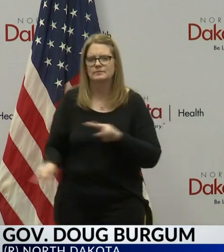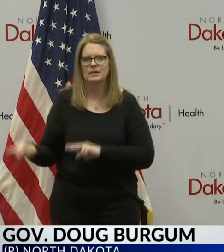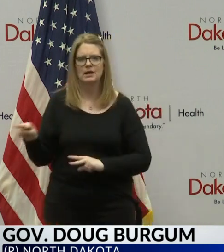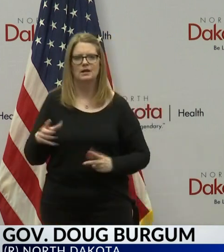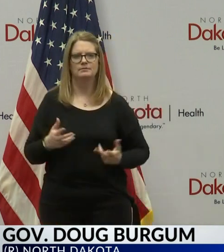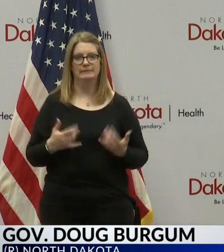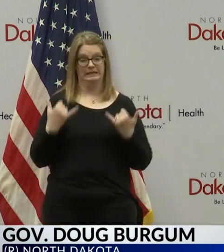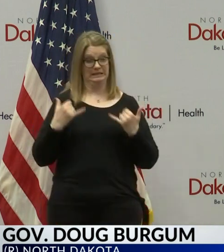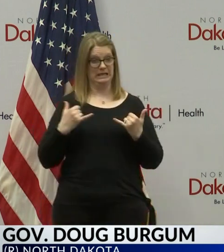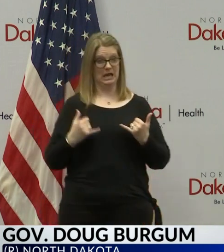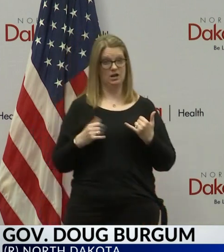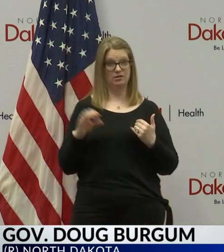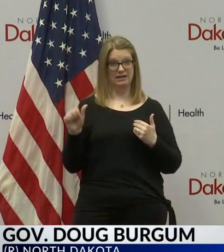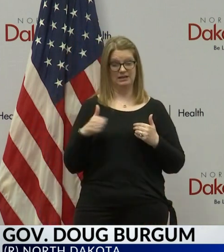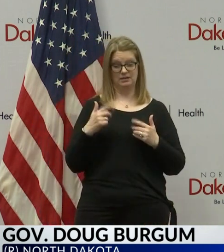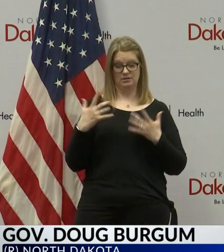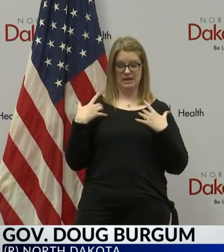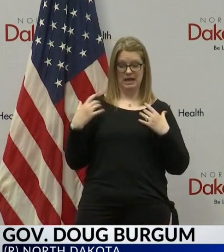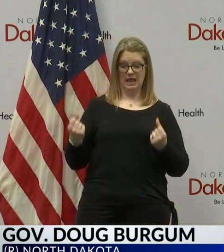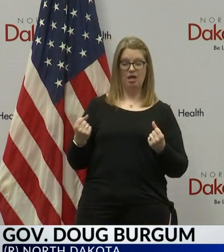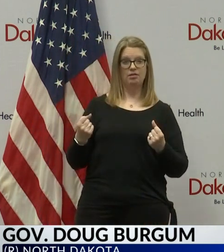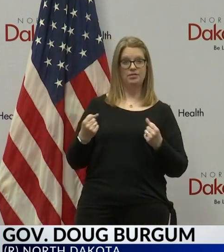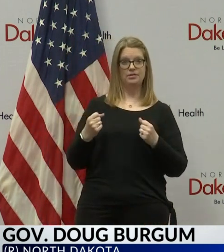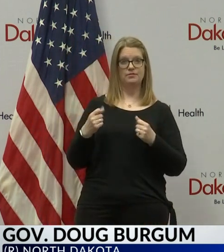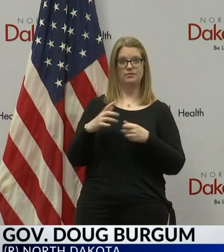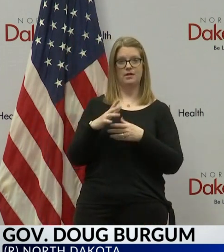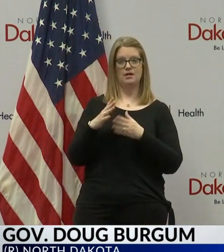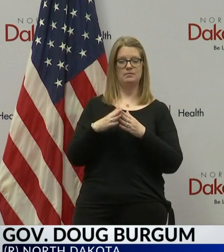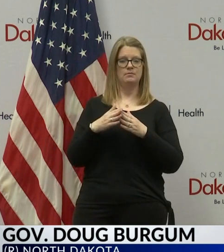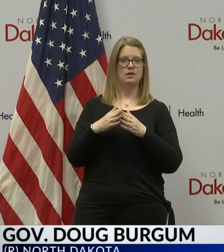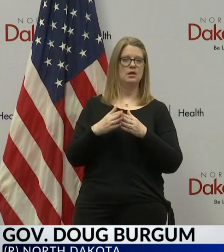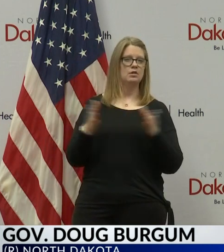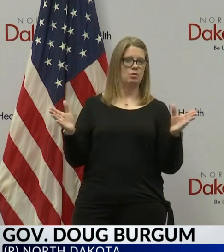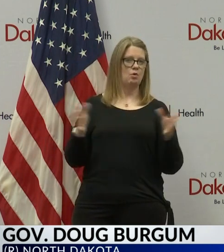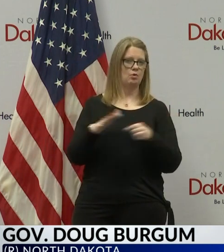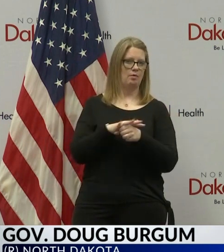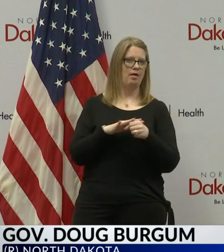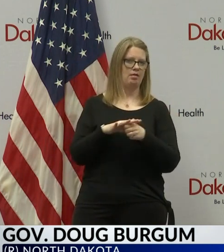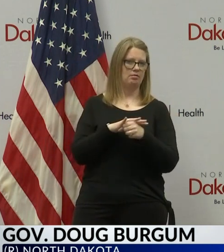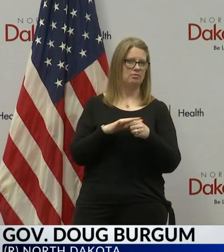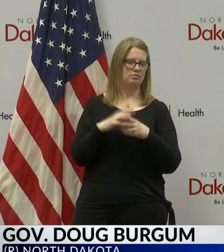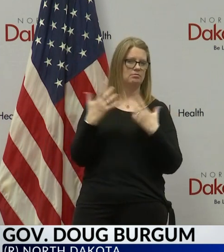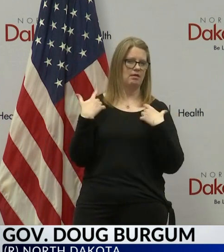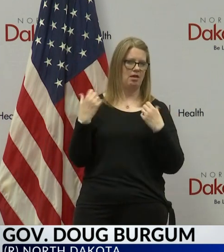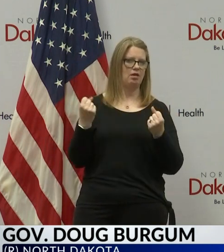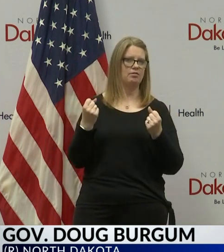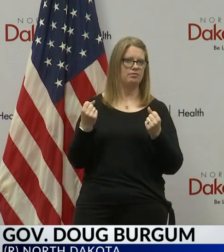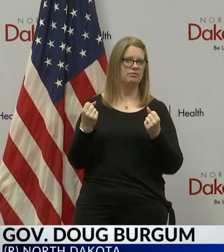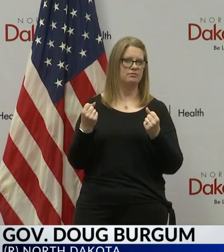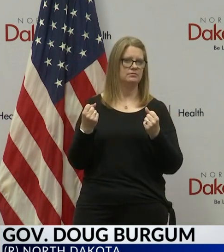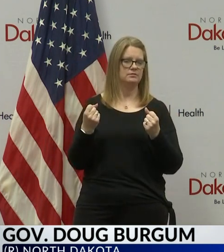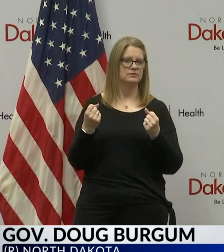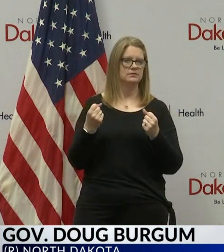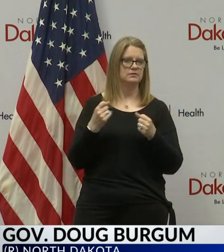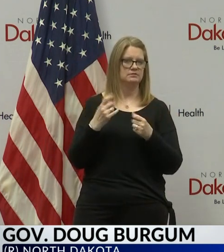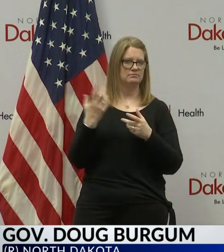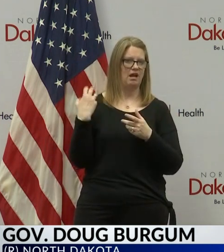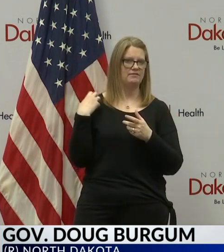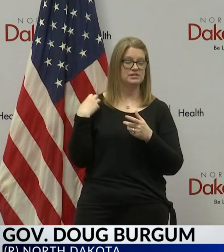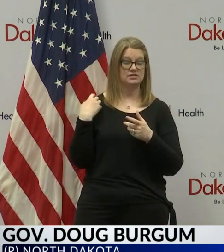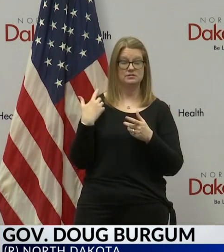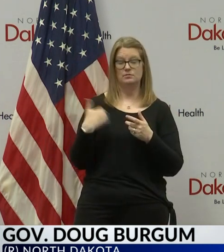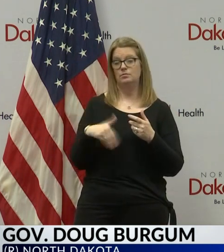inspections related to health fall on local public health officers, and they are, you know, severely strained